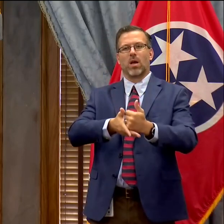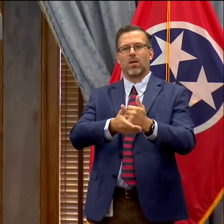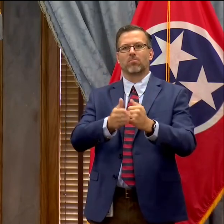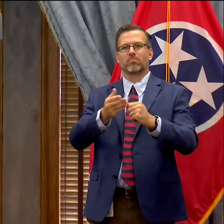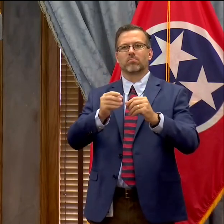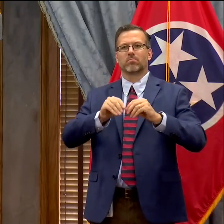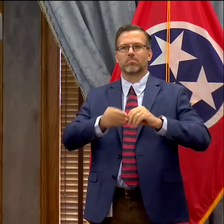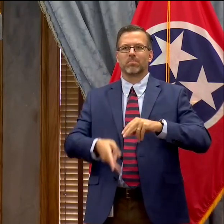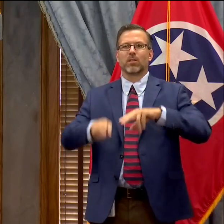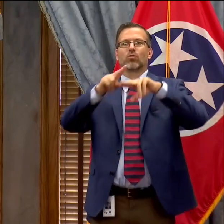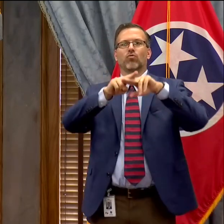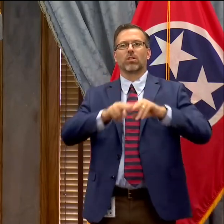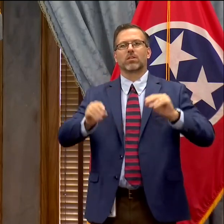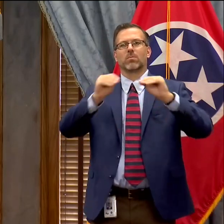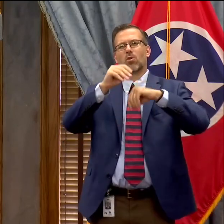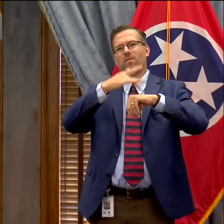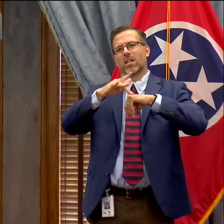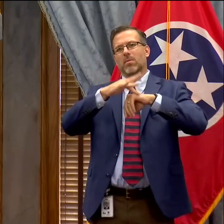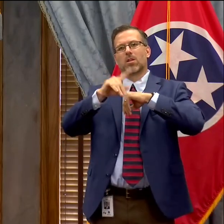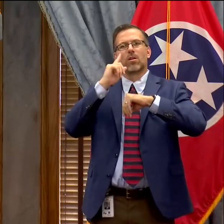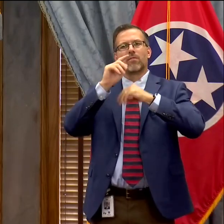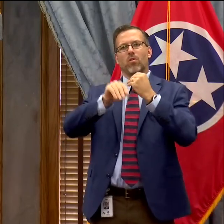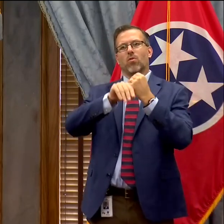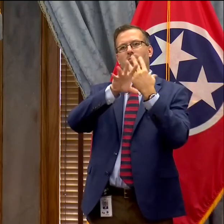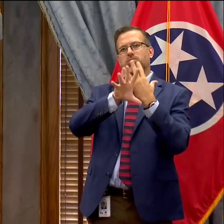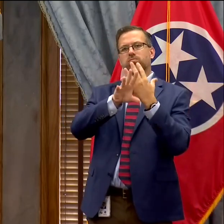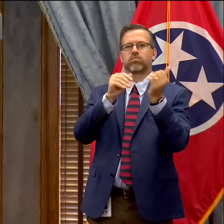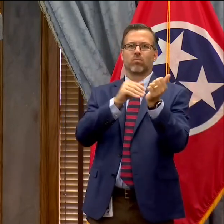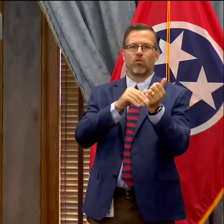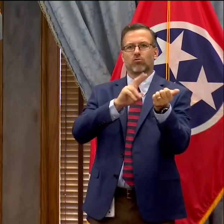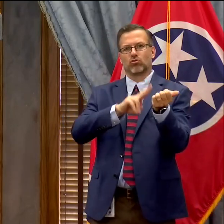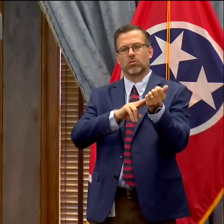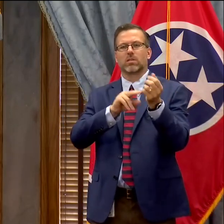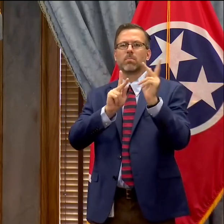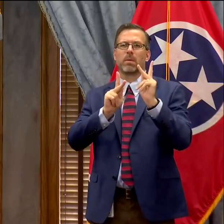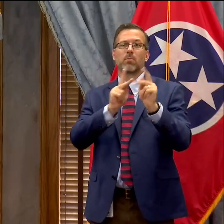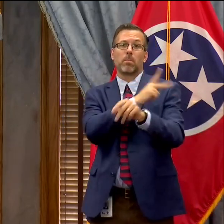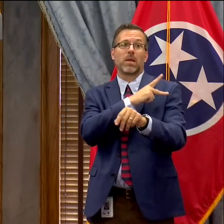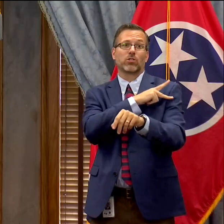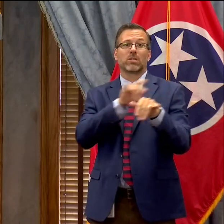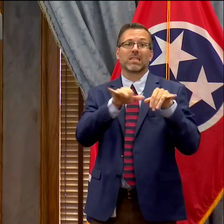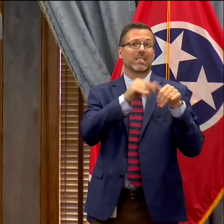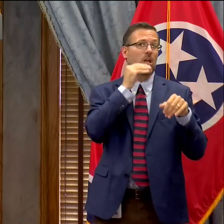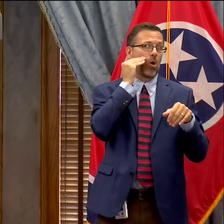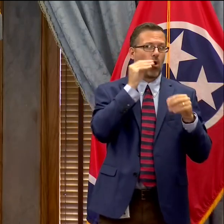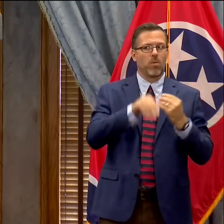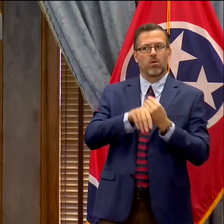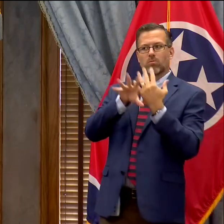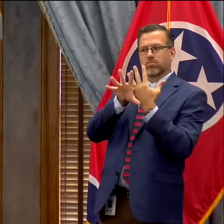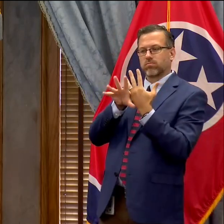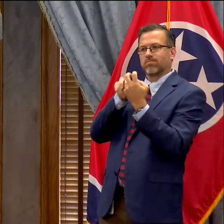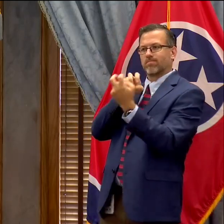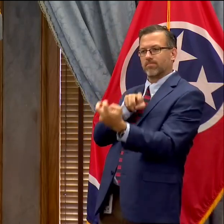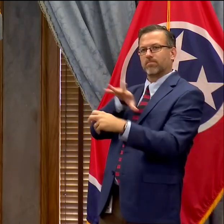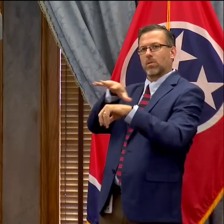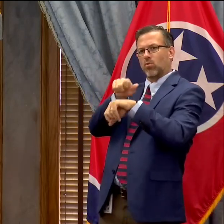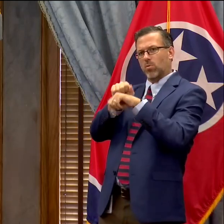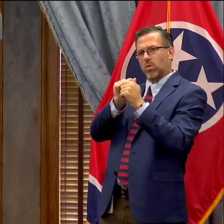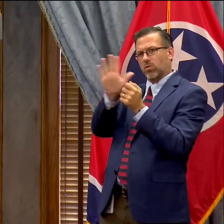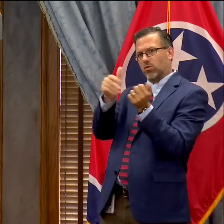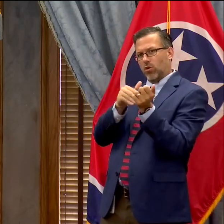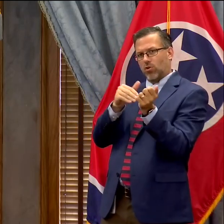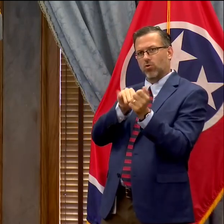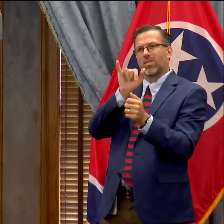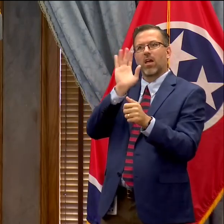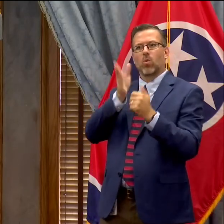our healthcare system needs modernization, and telehealth is one piece of that, an important piece of that modernization.